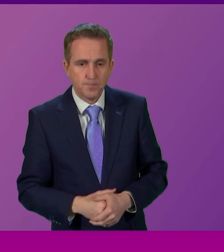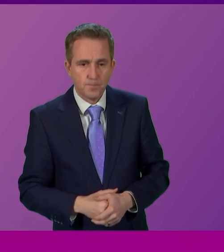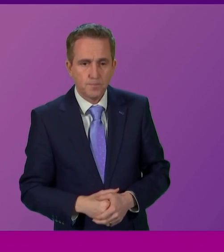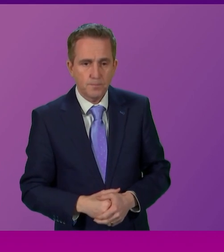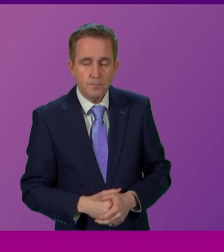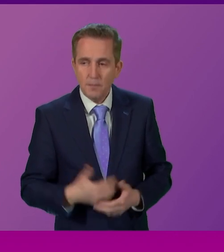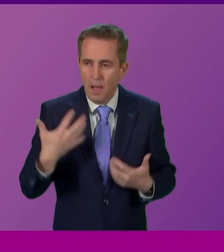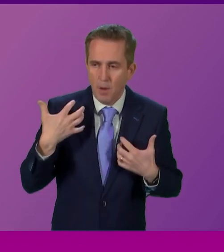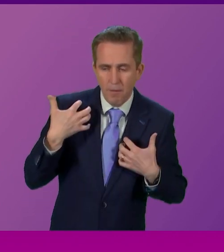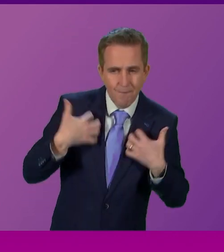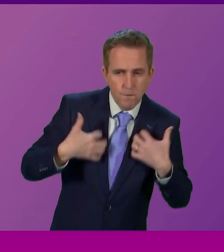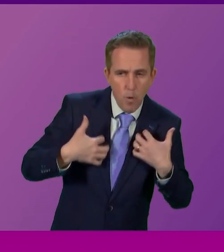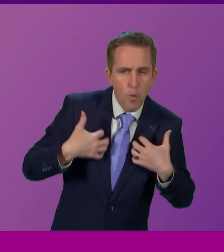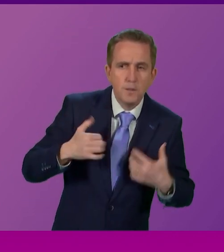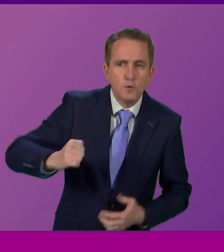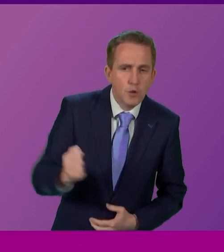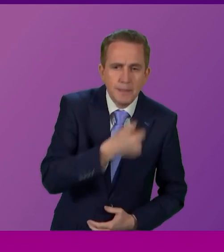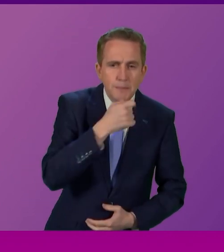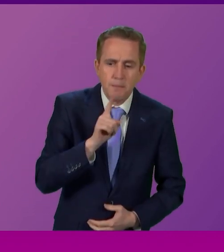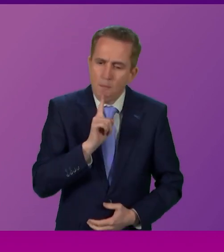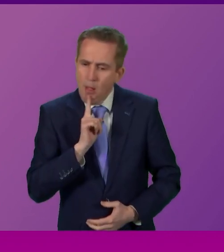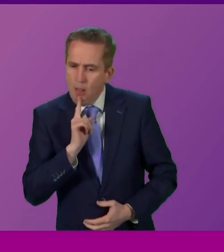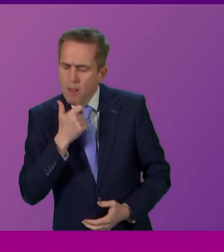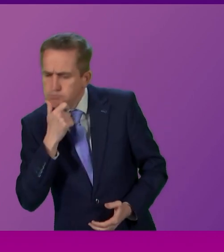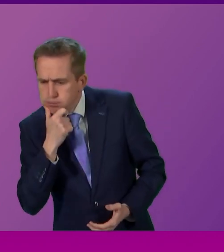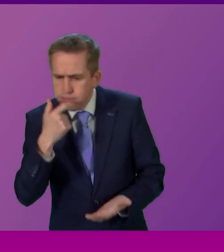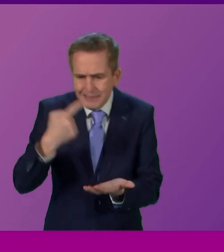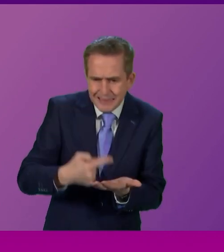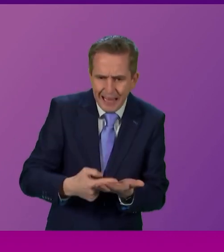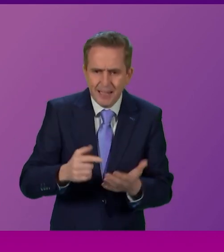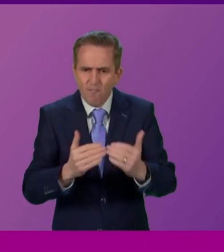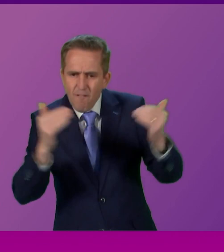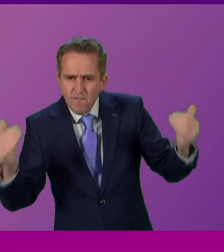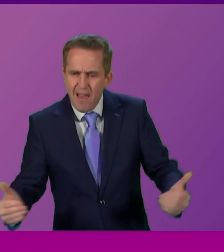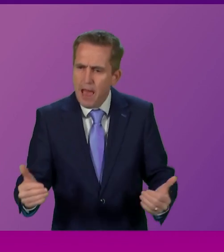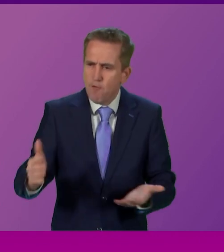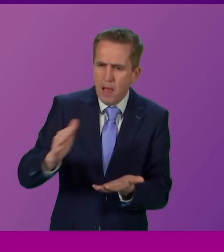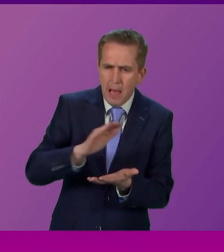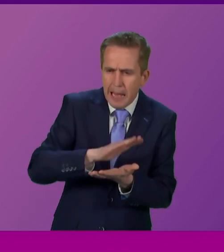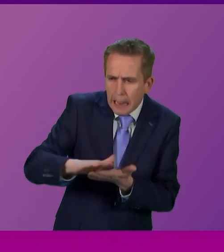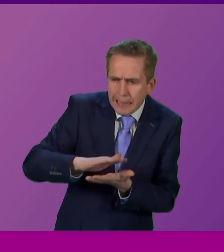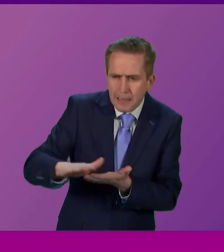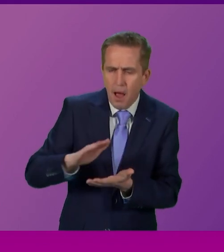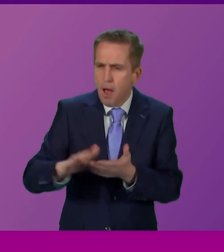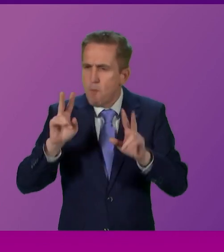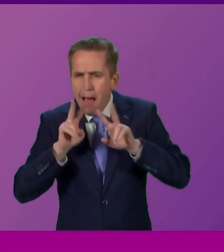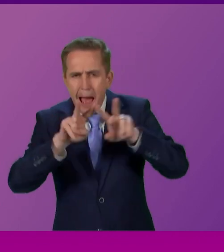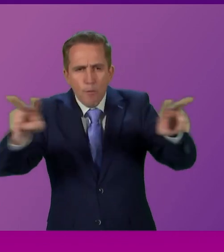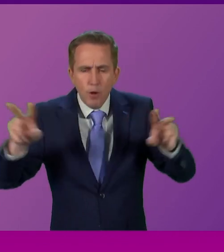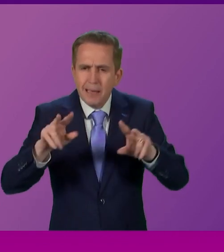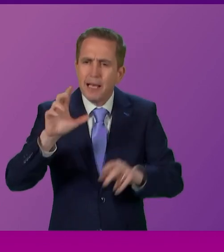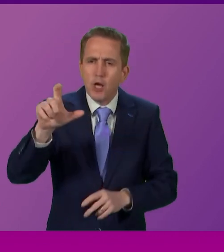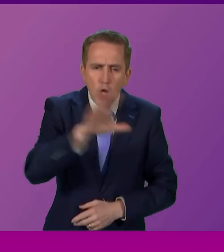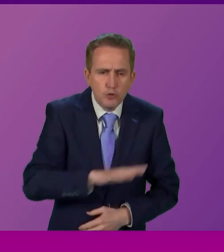I look forward to the people choosing a fairer, richer, cleaner, more equal and outward-looking country. One which is not